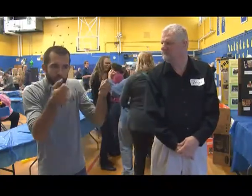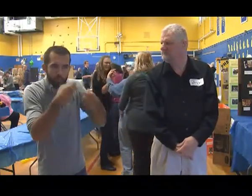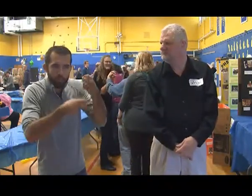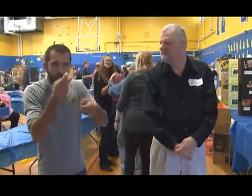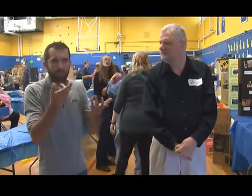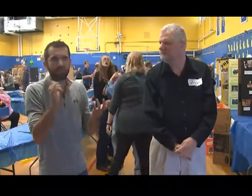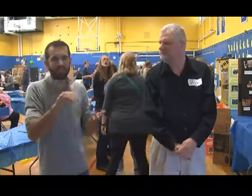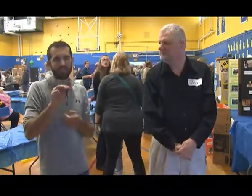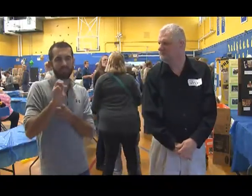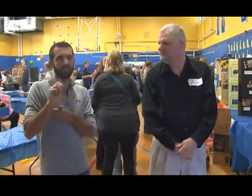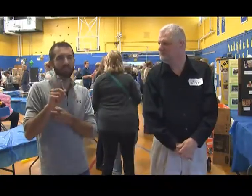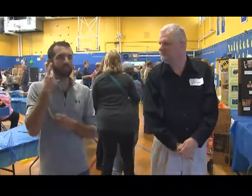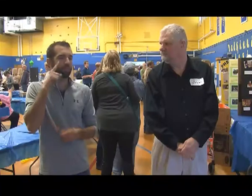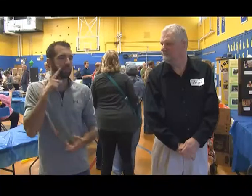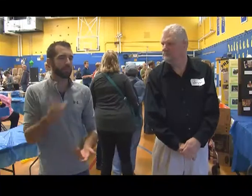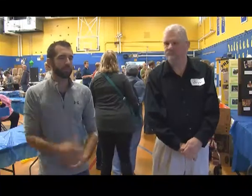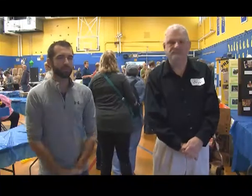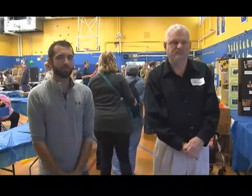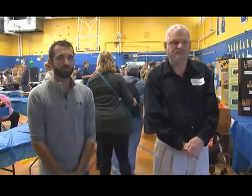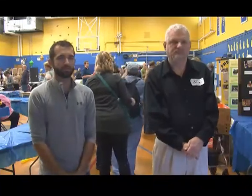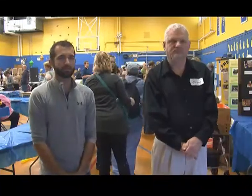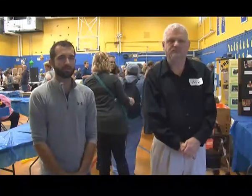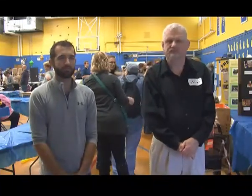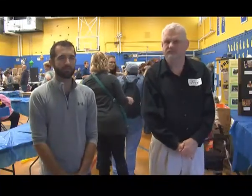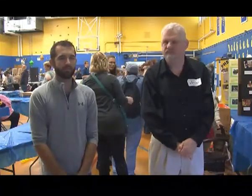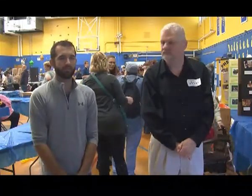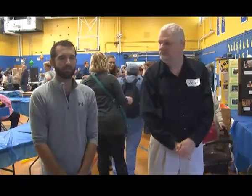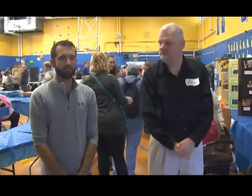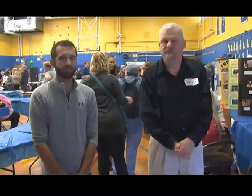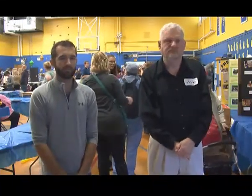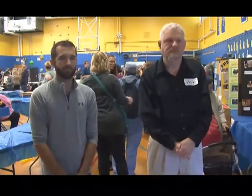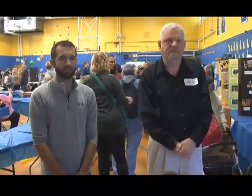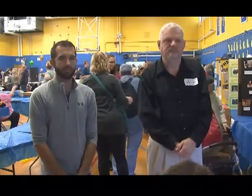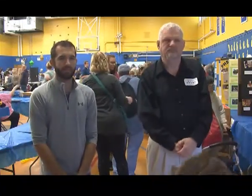with civil rights issues and with disability rights issues.